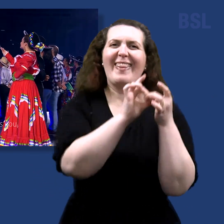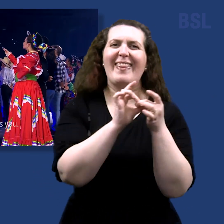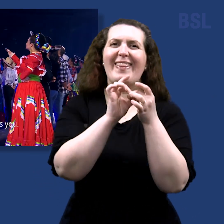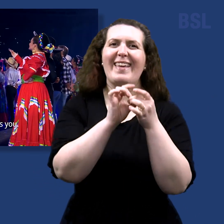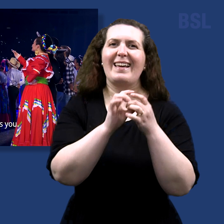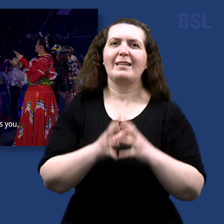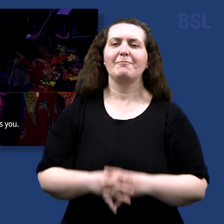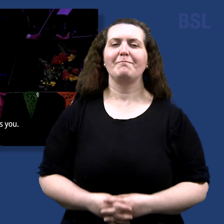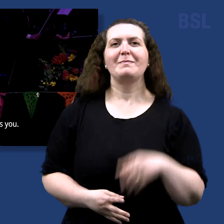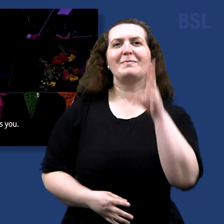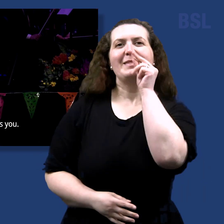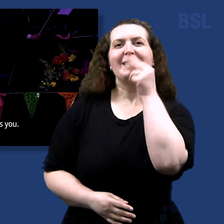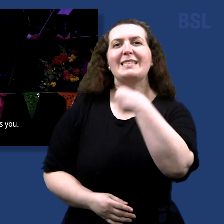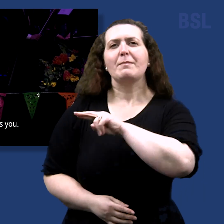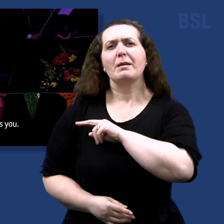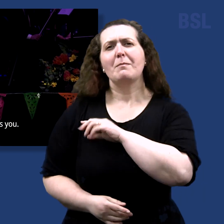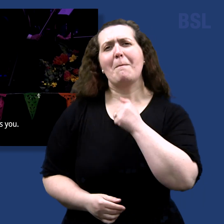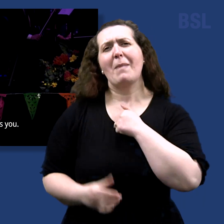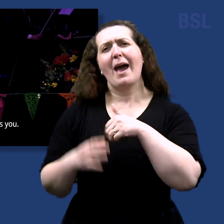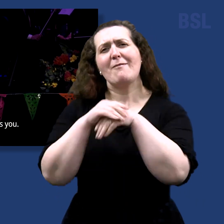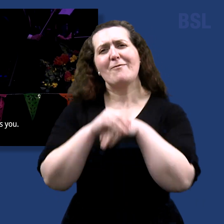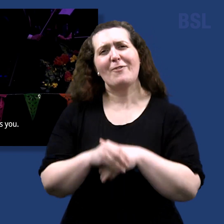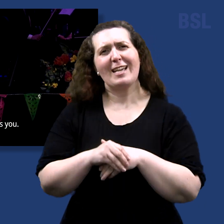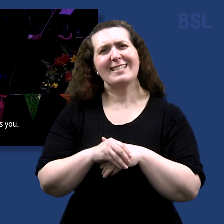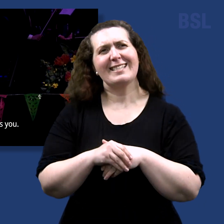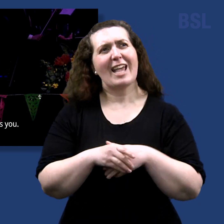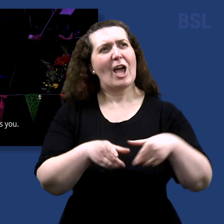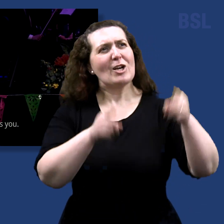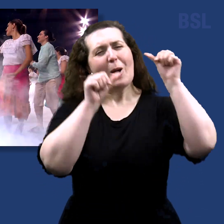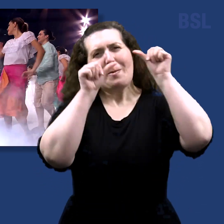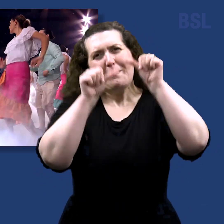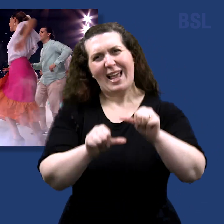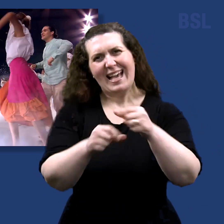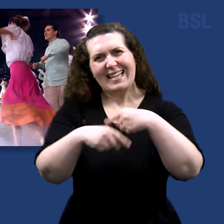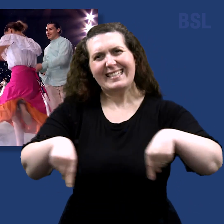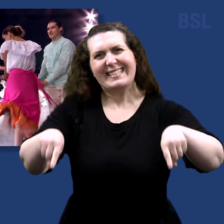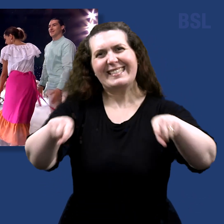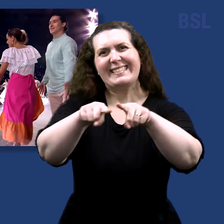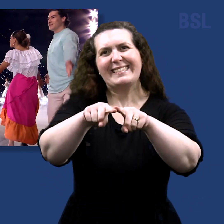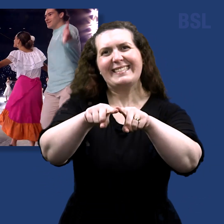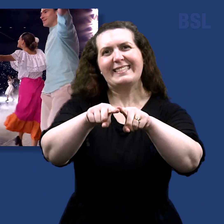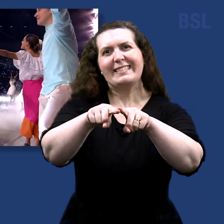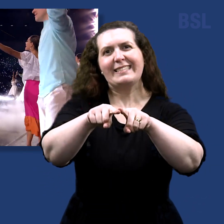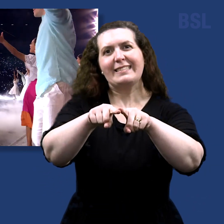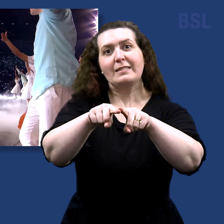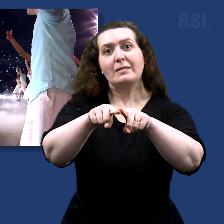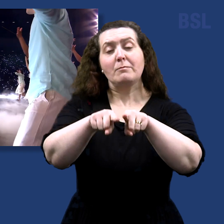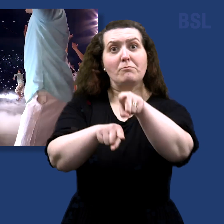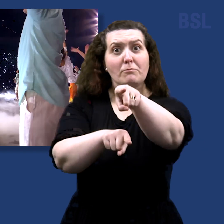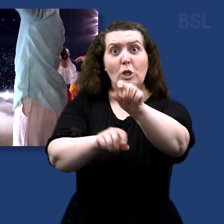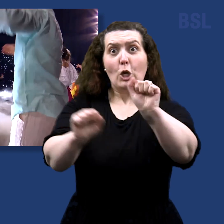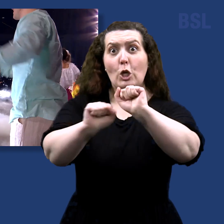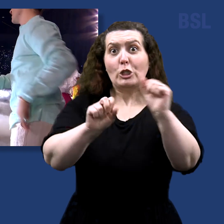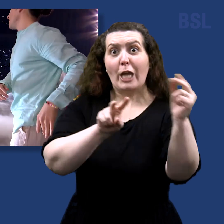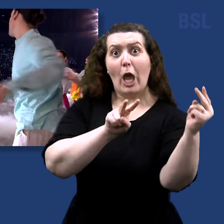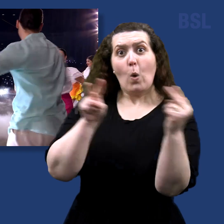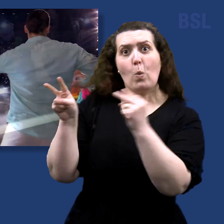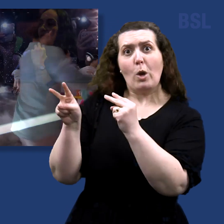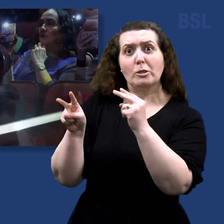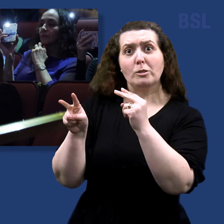Mis amigos, que Dios nos bendiga. And for those who may have missed the live performance, an on